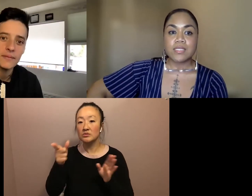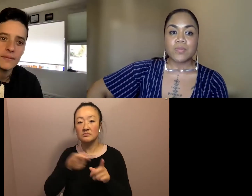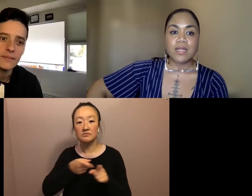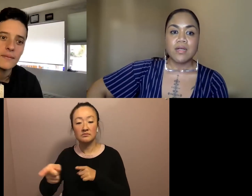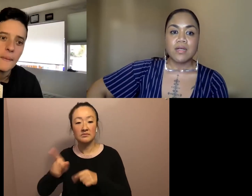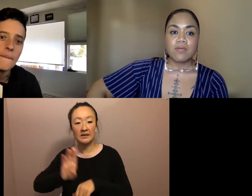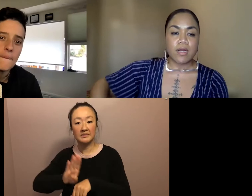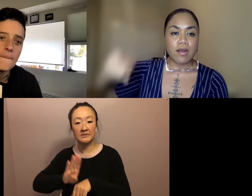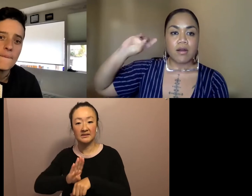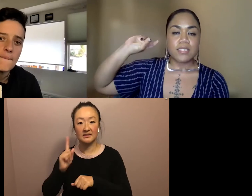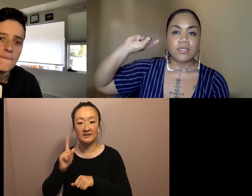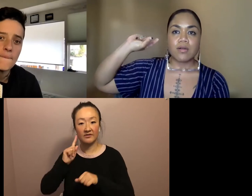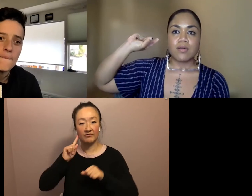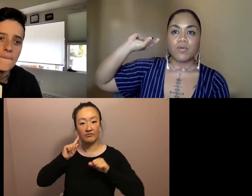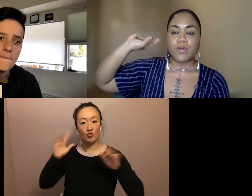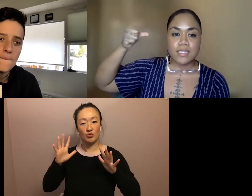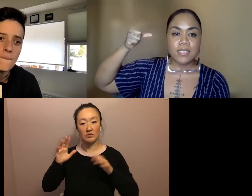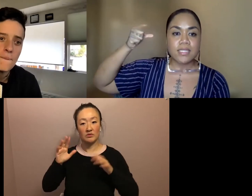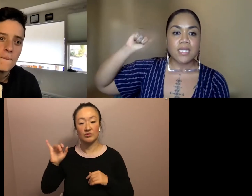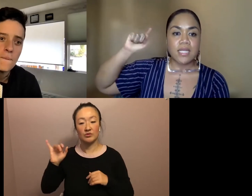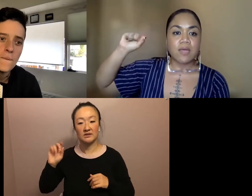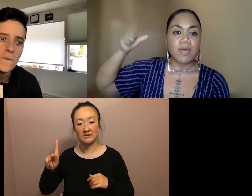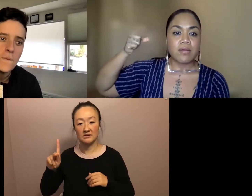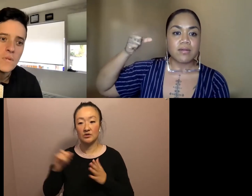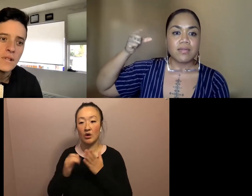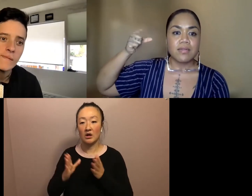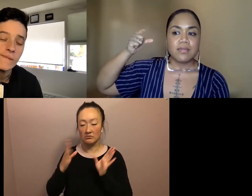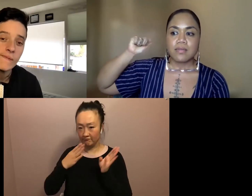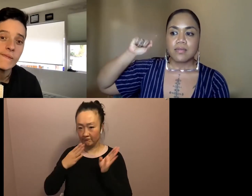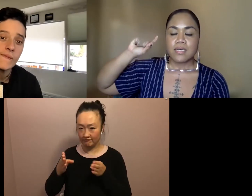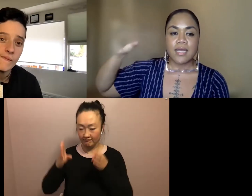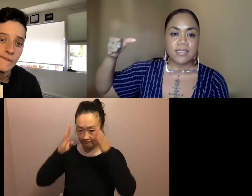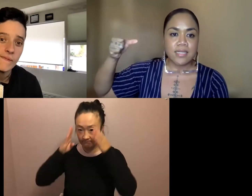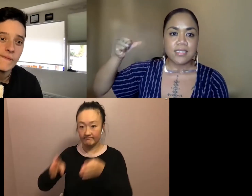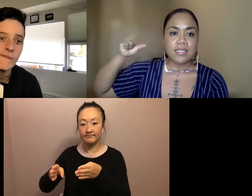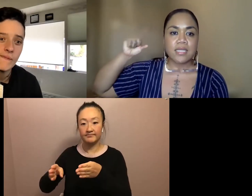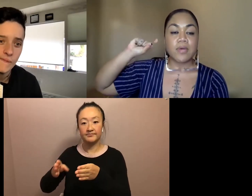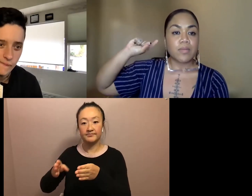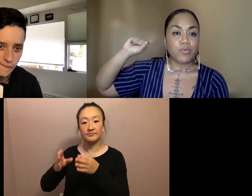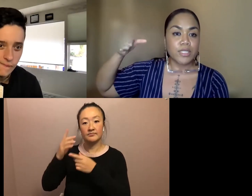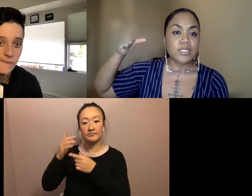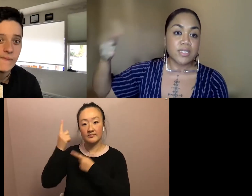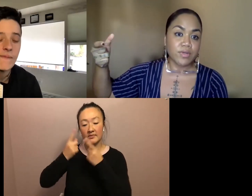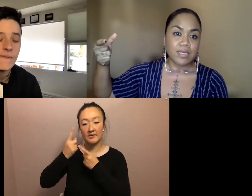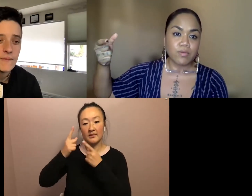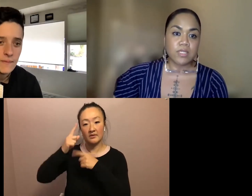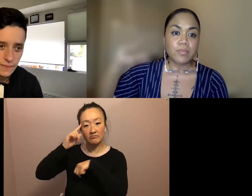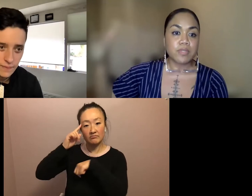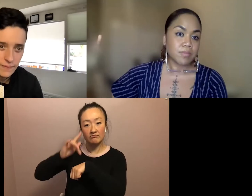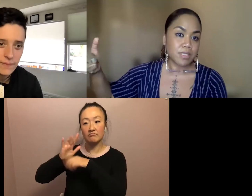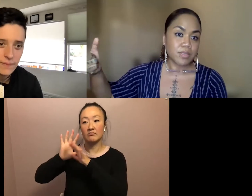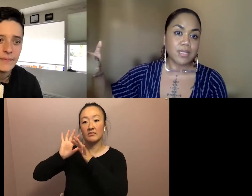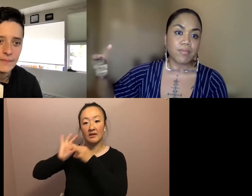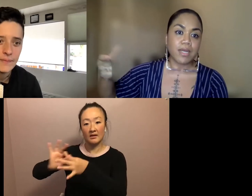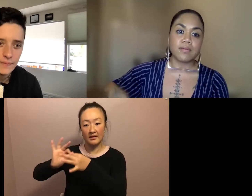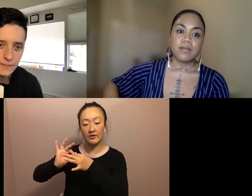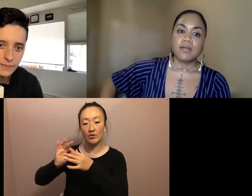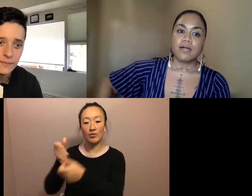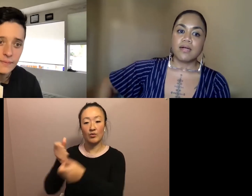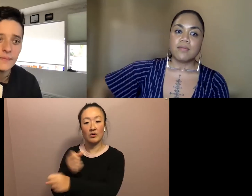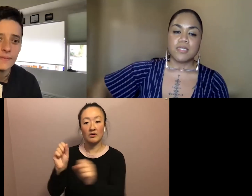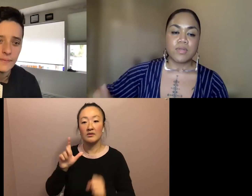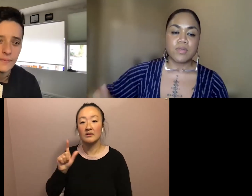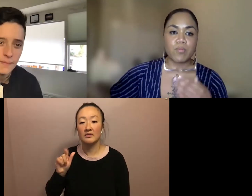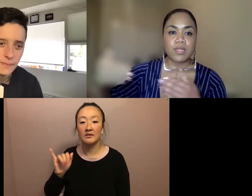risk with us, right. Where artists are oriented to thinking about connectedness, thinking about liberation differently. We're supposed to be doing that. Right.